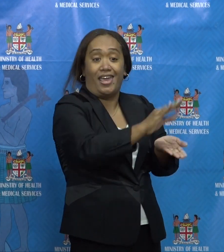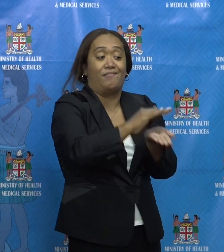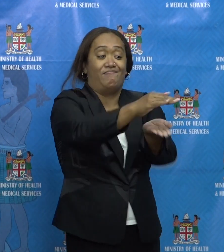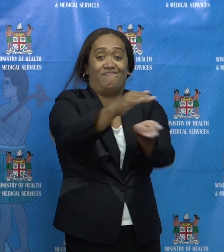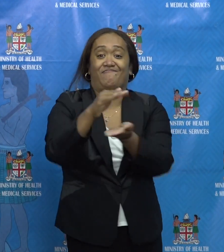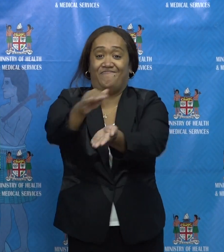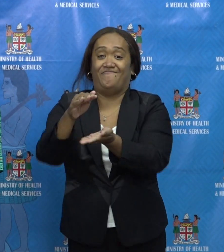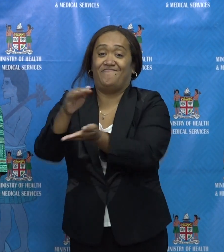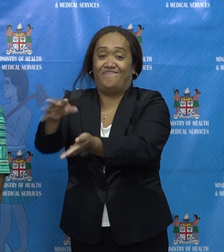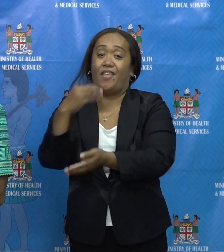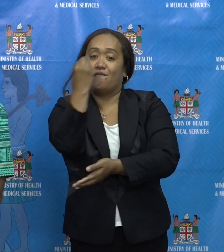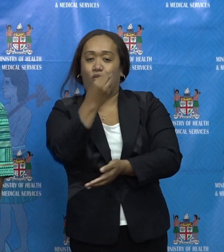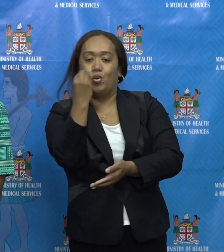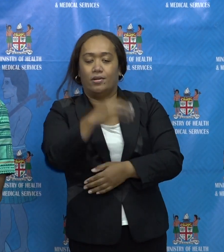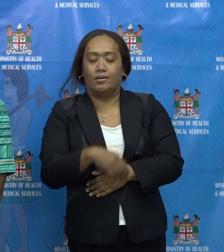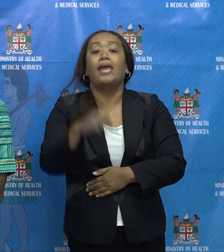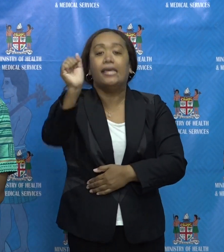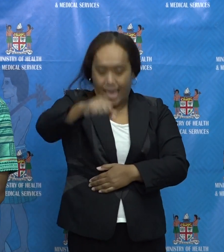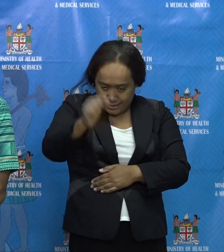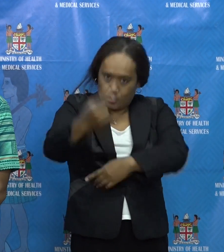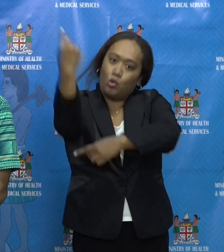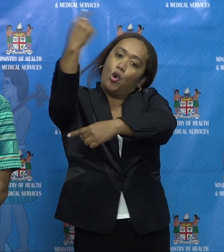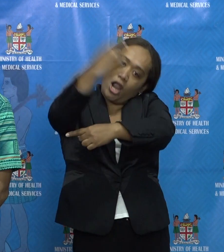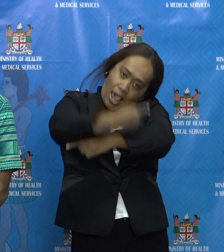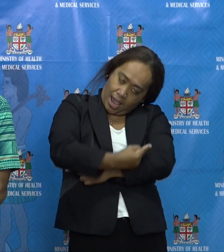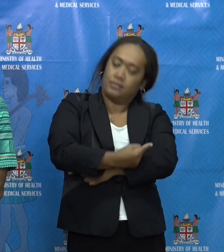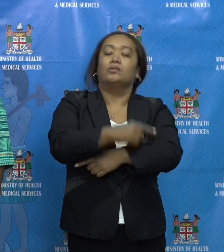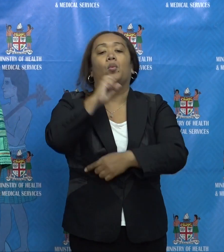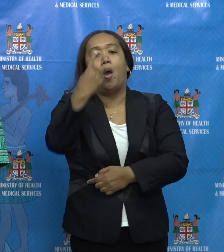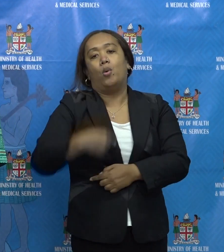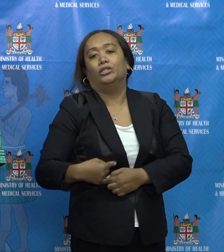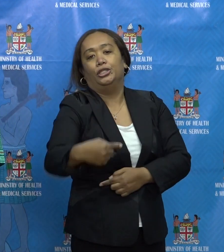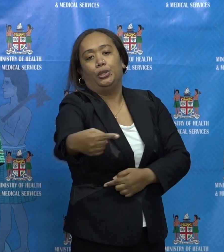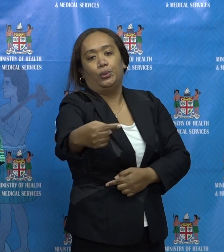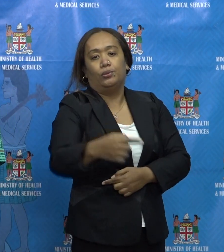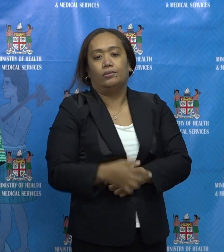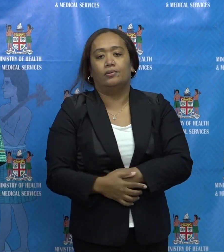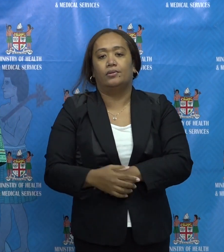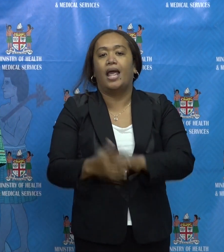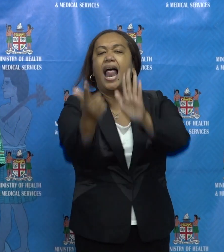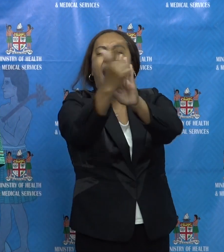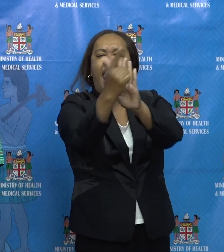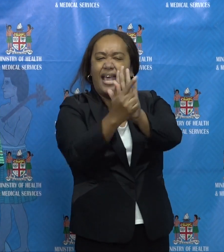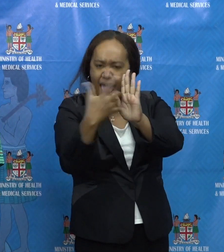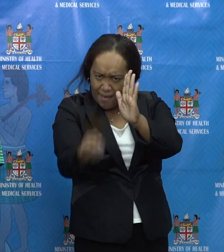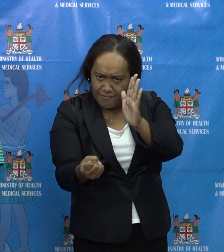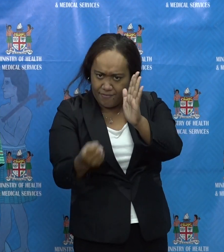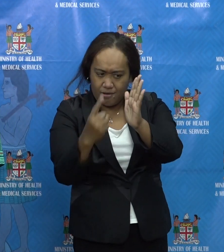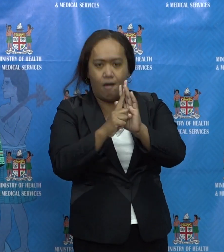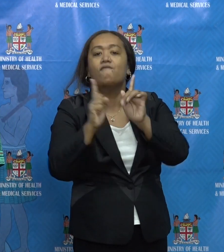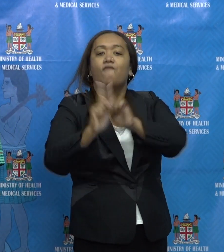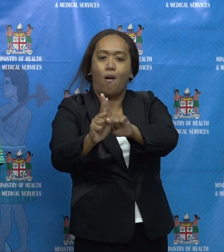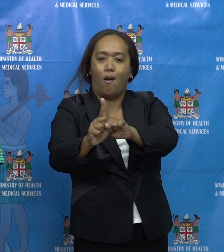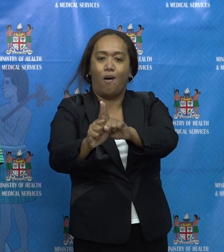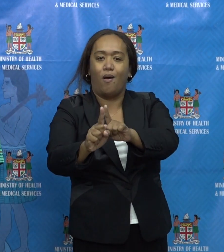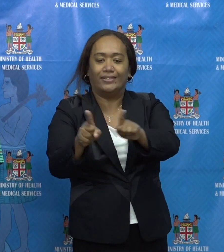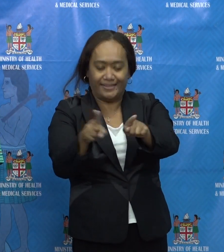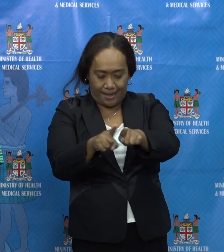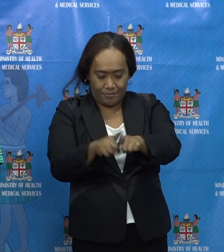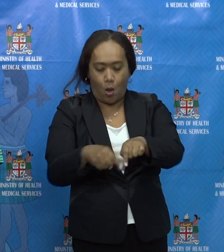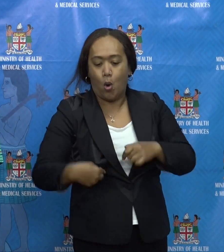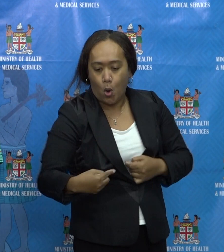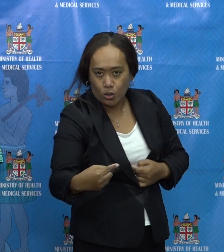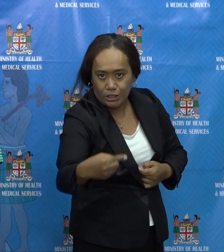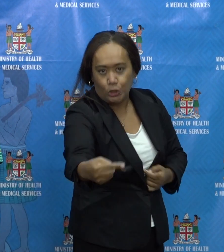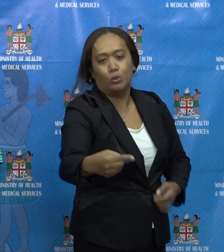presume, I know that we will distribute all of tonight. And, uh, the list that we have, we will be, we will, uh, I'm told